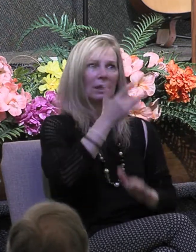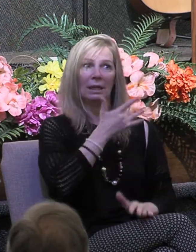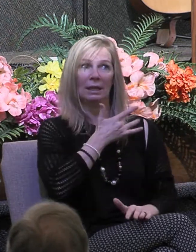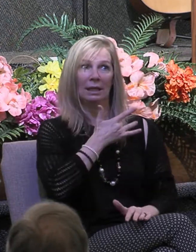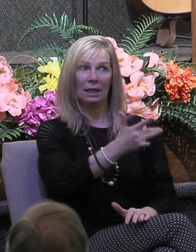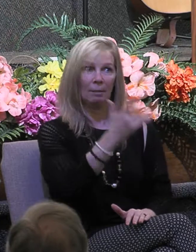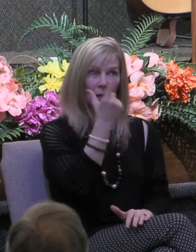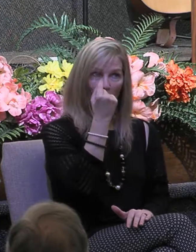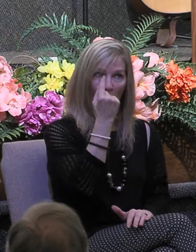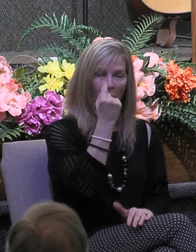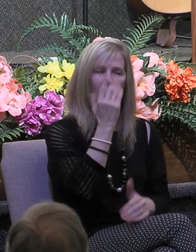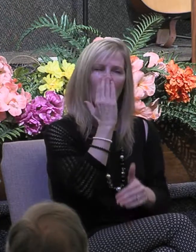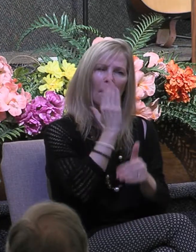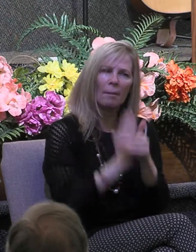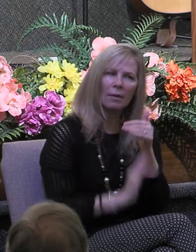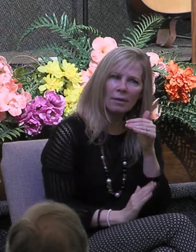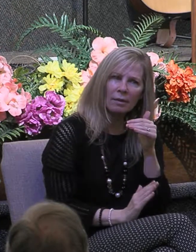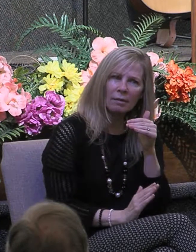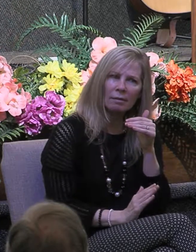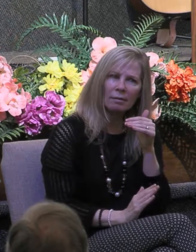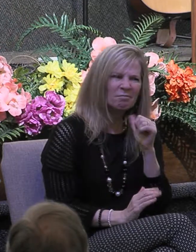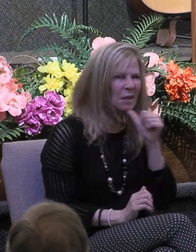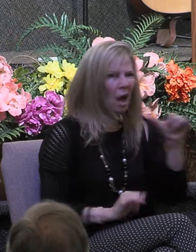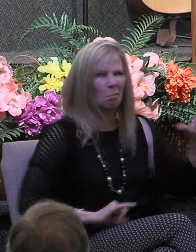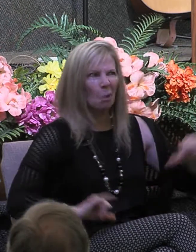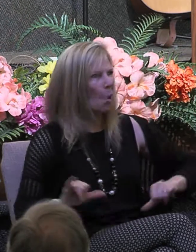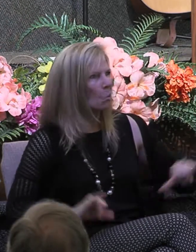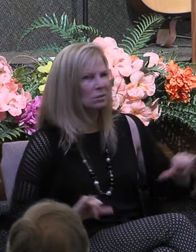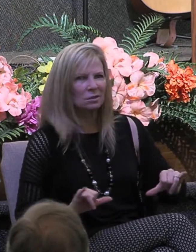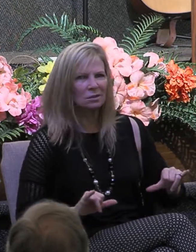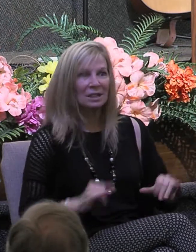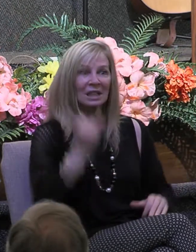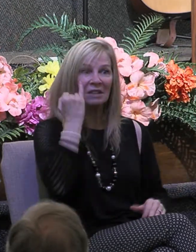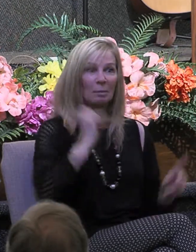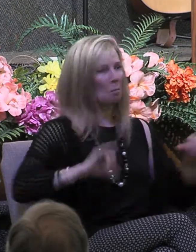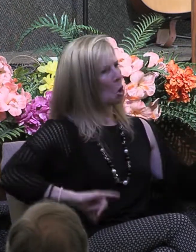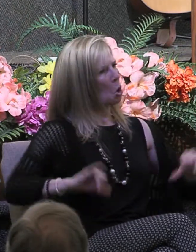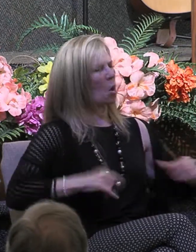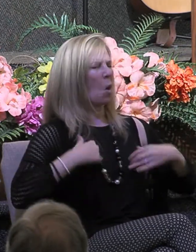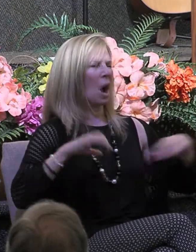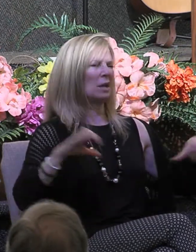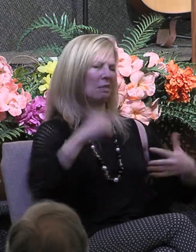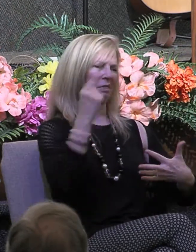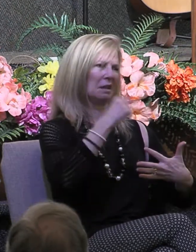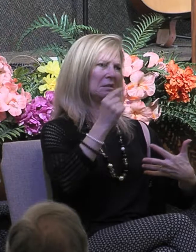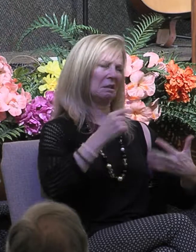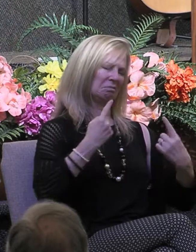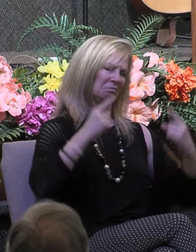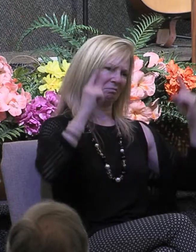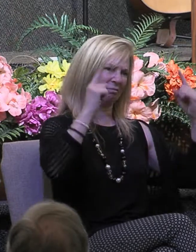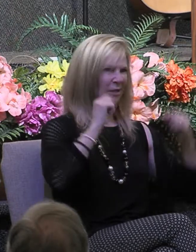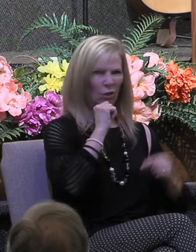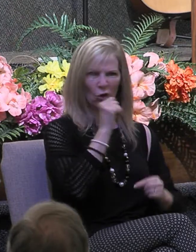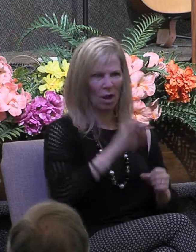about their accomplishments so people who boast about these things are not spiritual giants they are spiritual nobodies